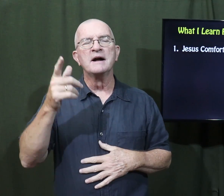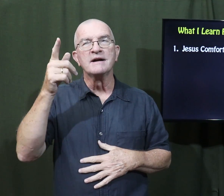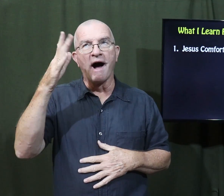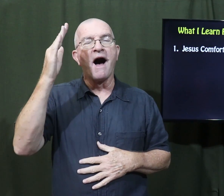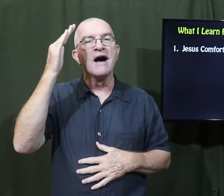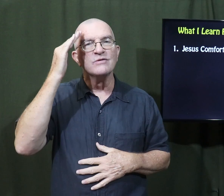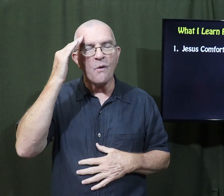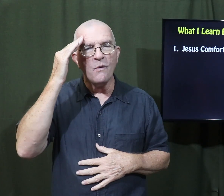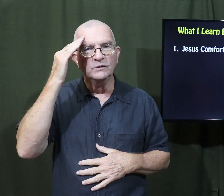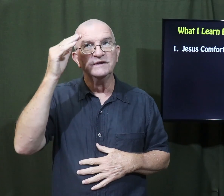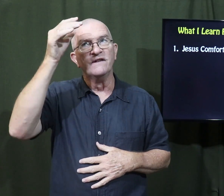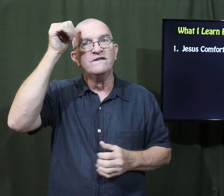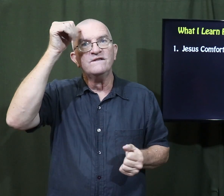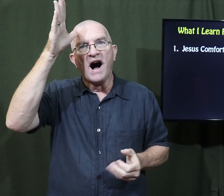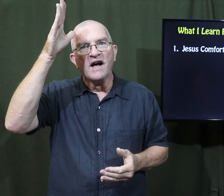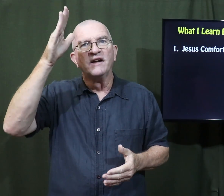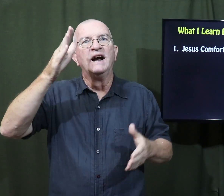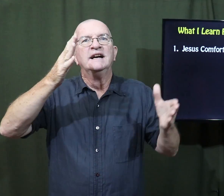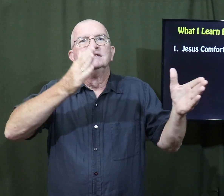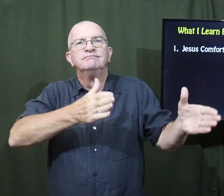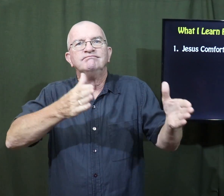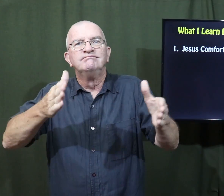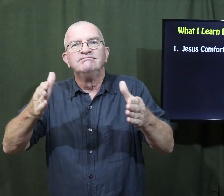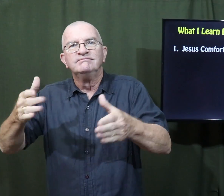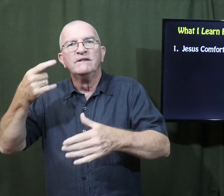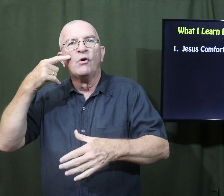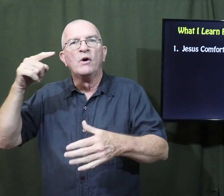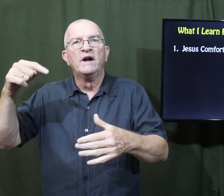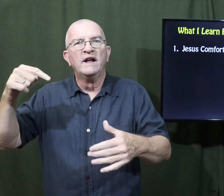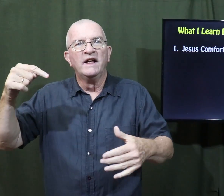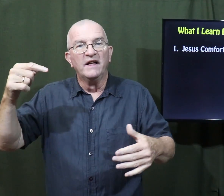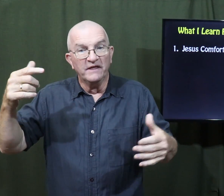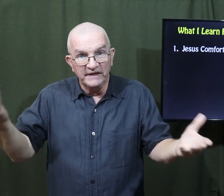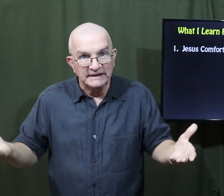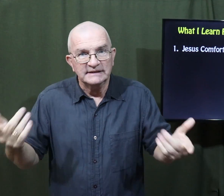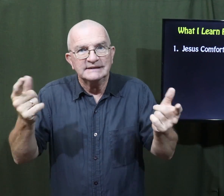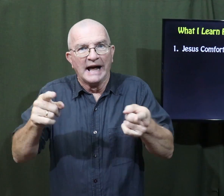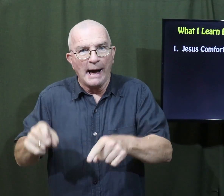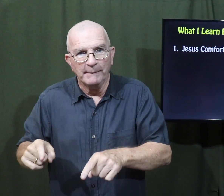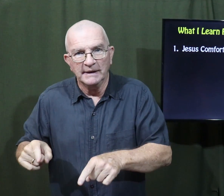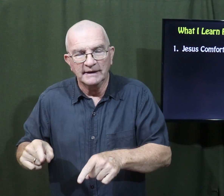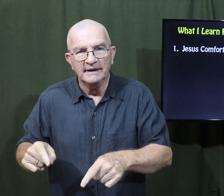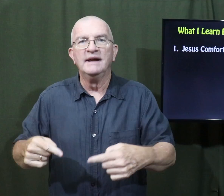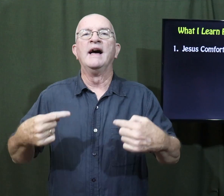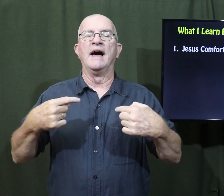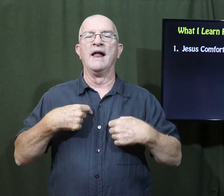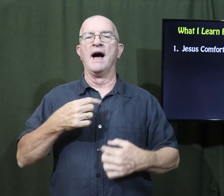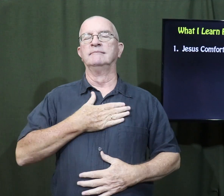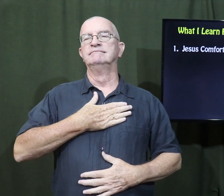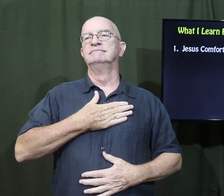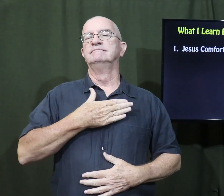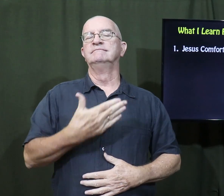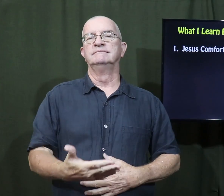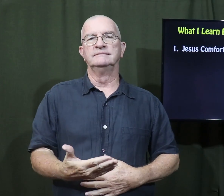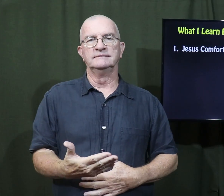God knows, the Father has planned all of this to happen and I'm willing.